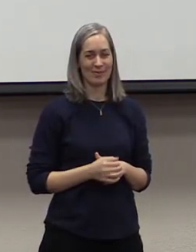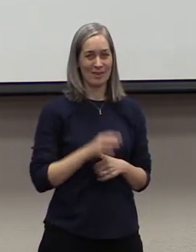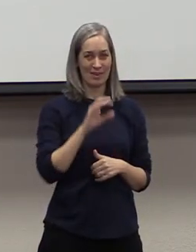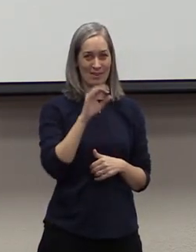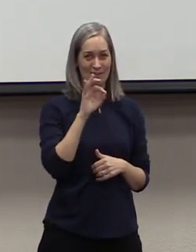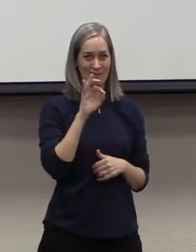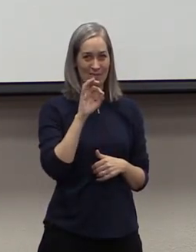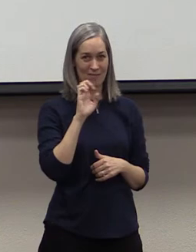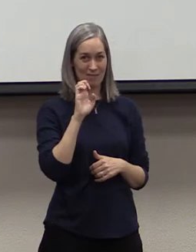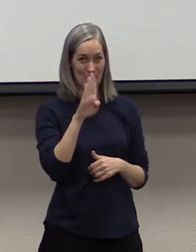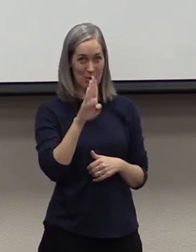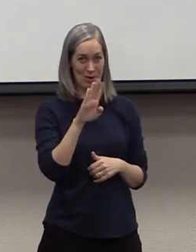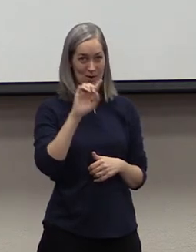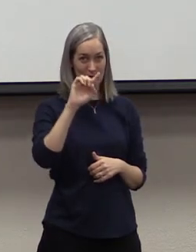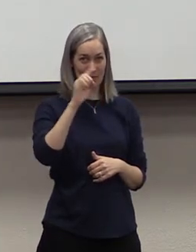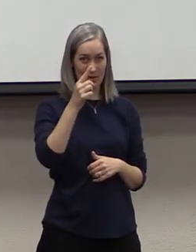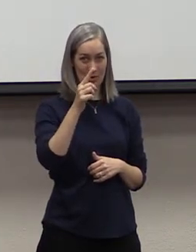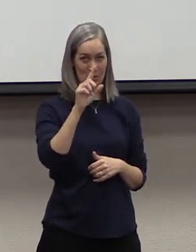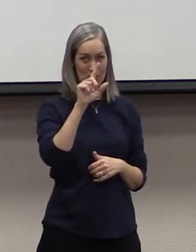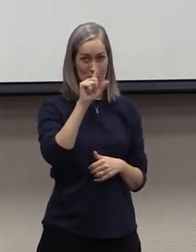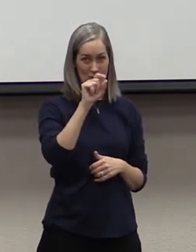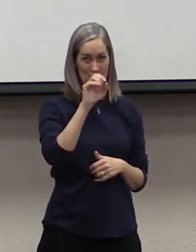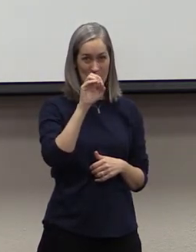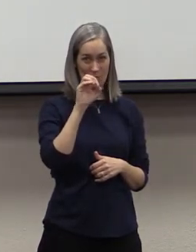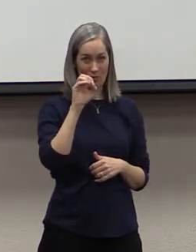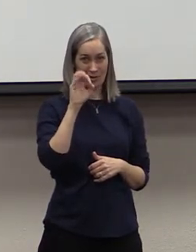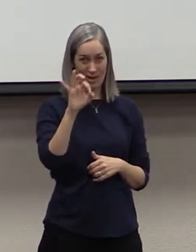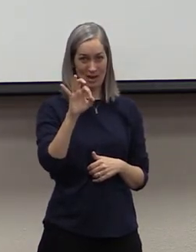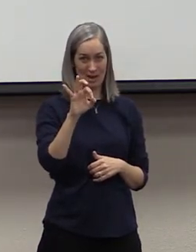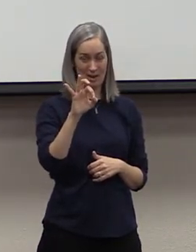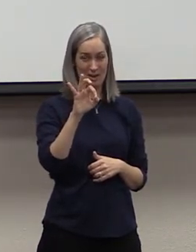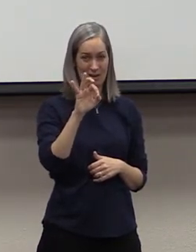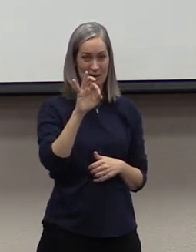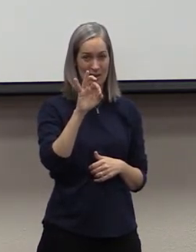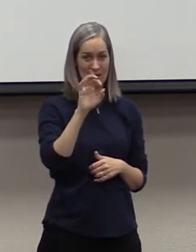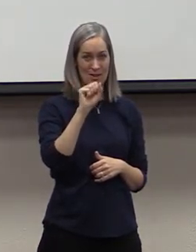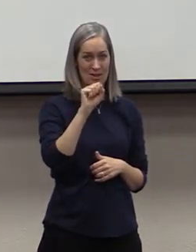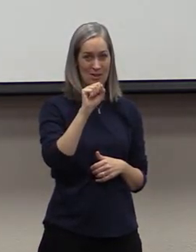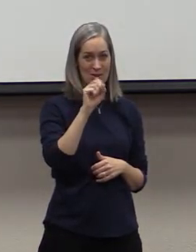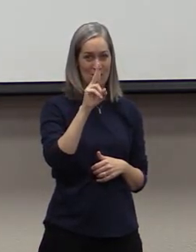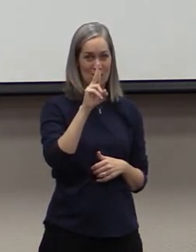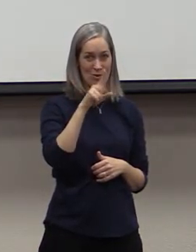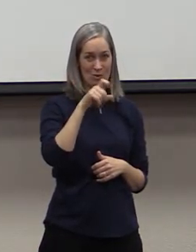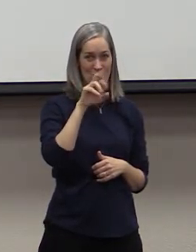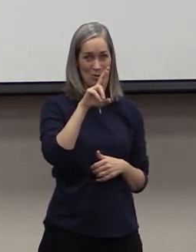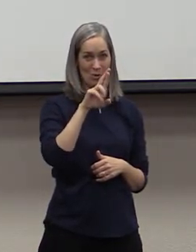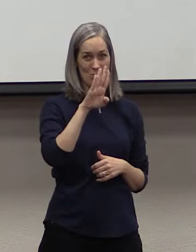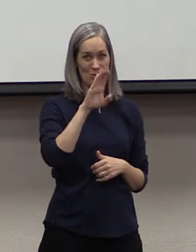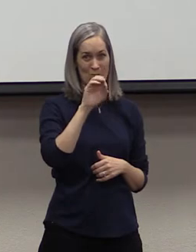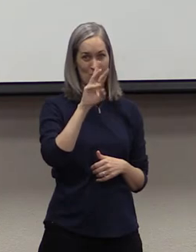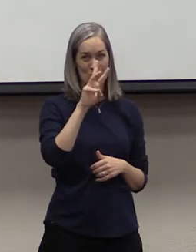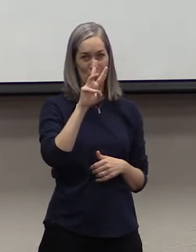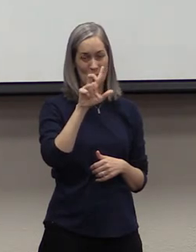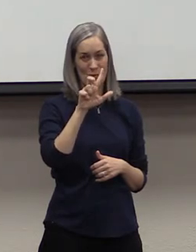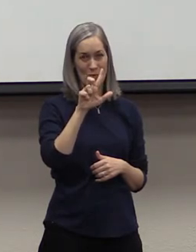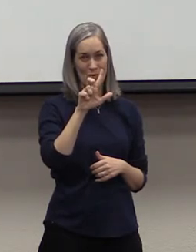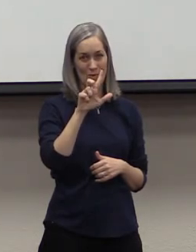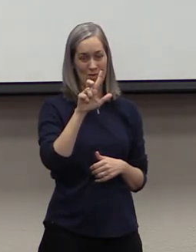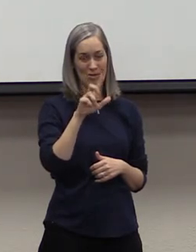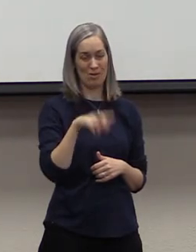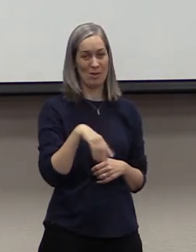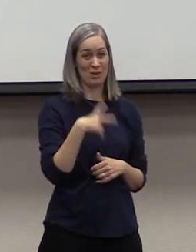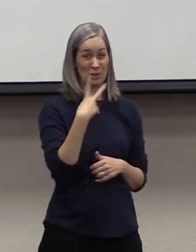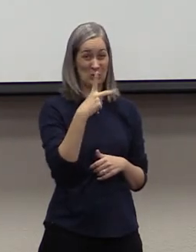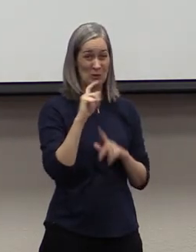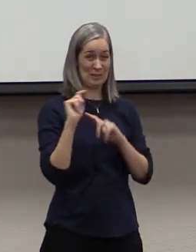February 1st, 2009. It was Super Bowl XLIII, and the two teams that were playing in it, well, let's just